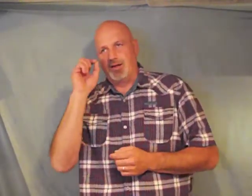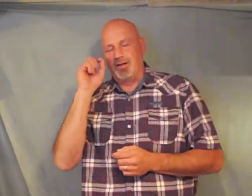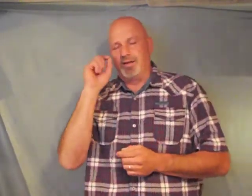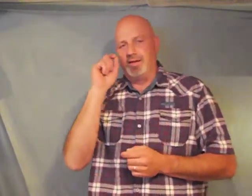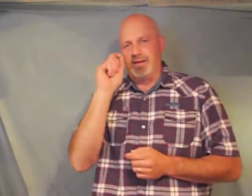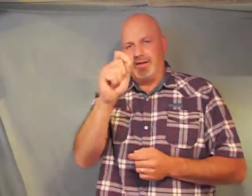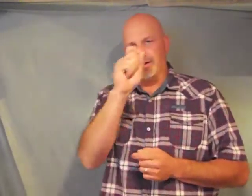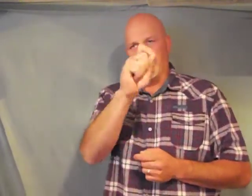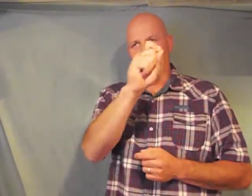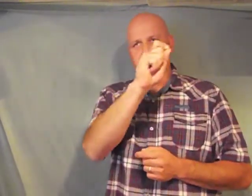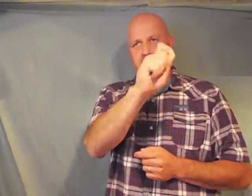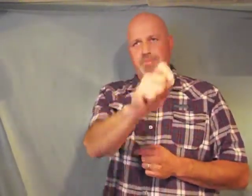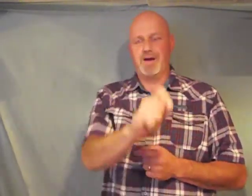here comes the prayer